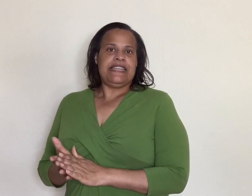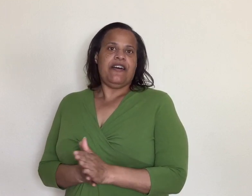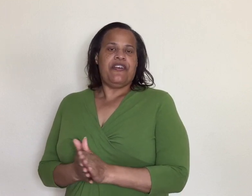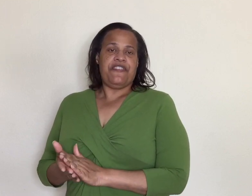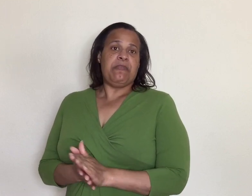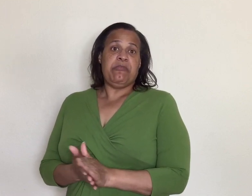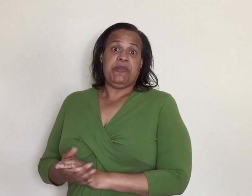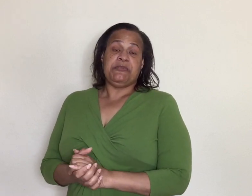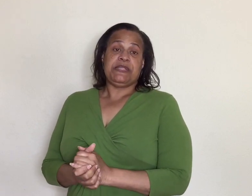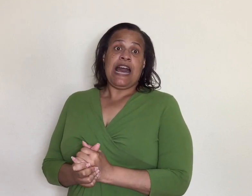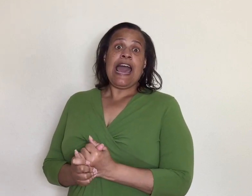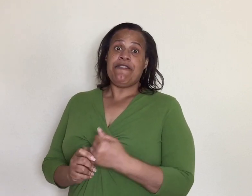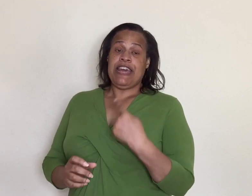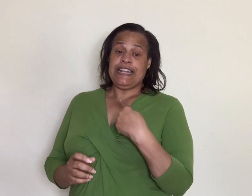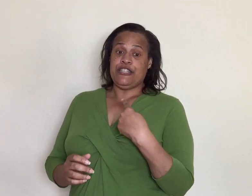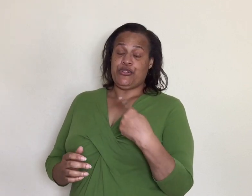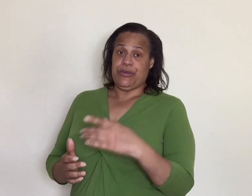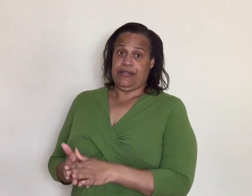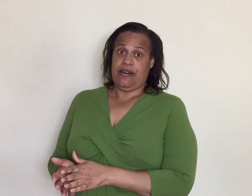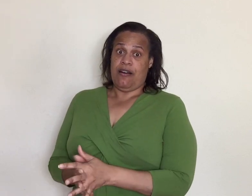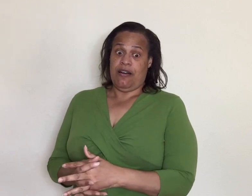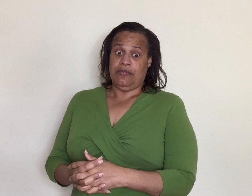tell their family members i haven't had to do it um